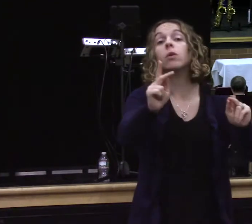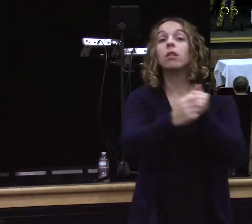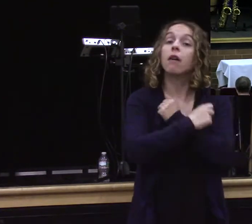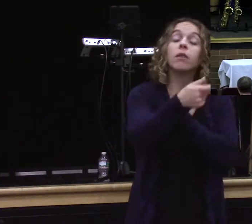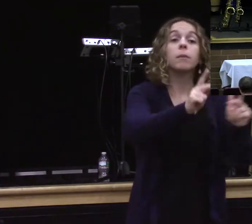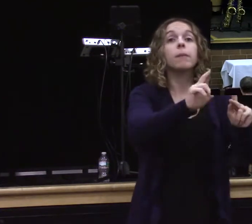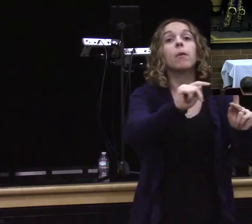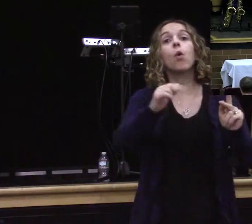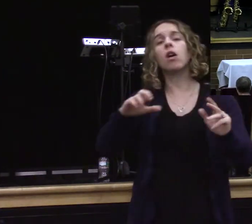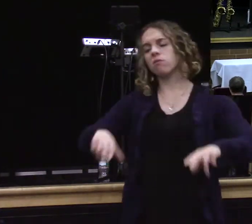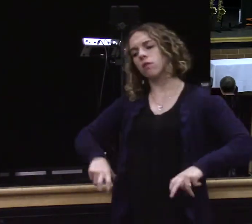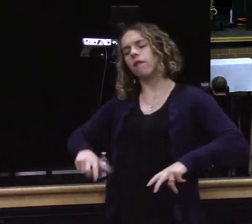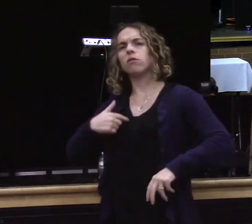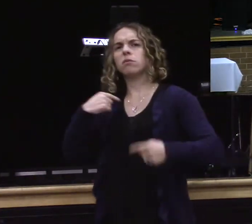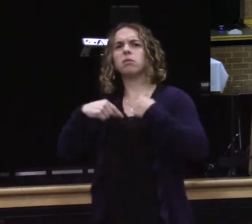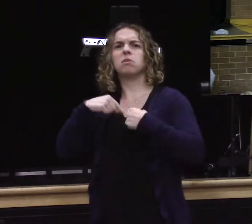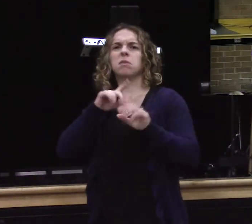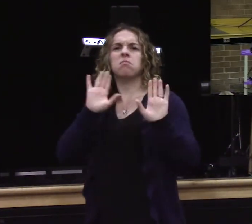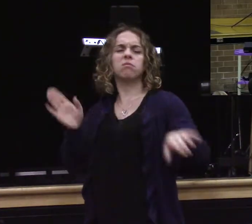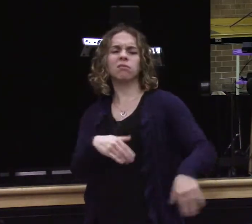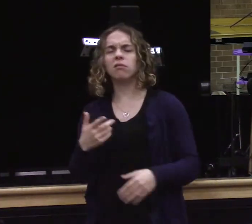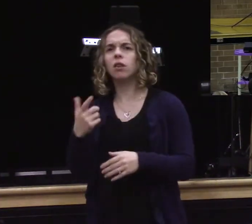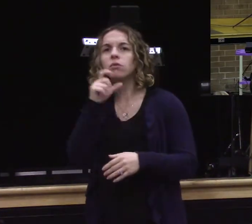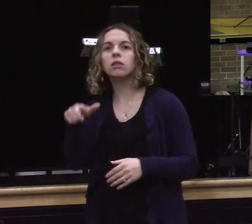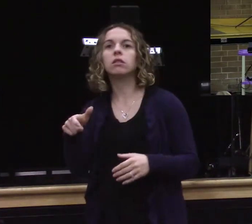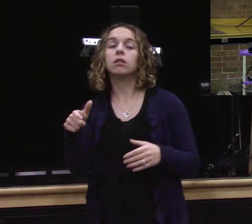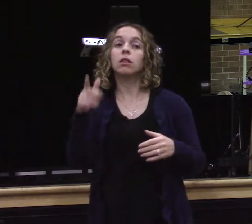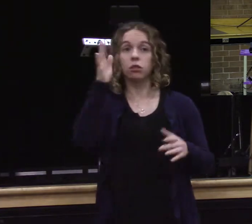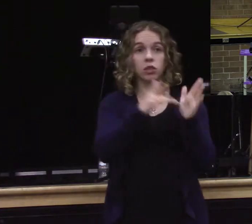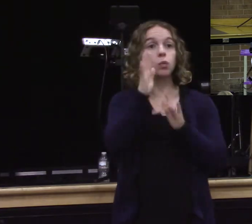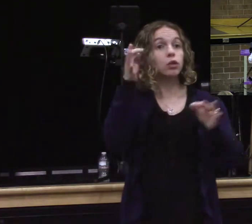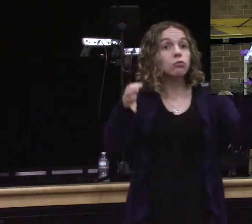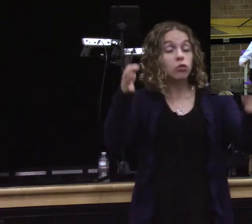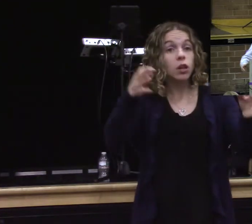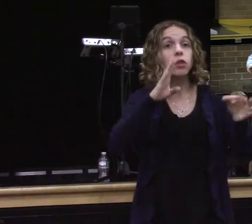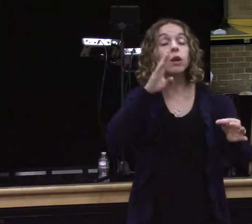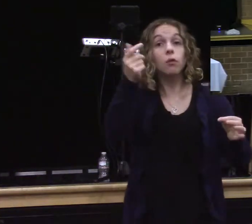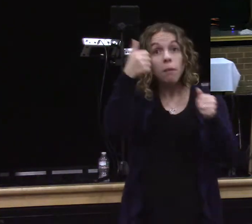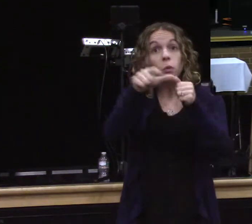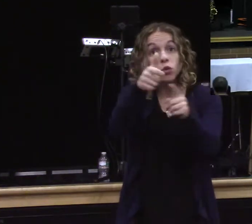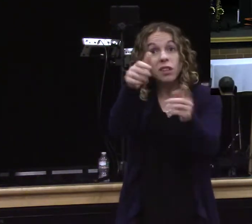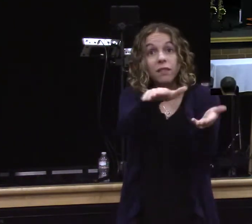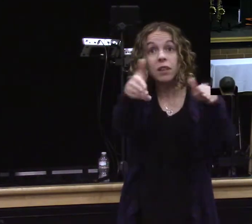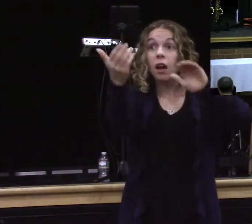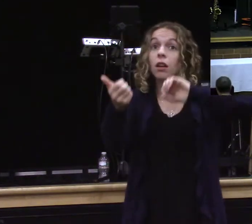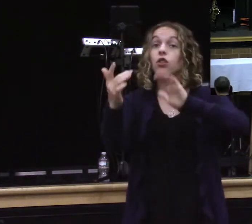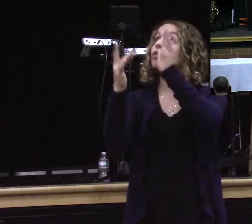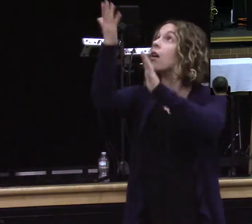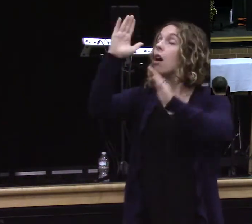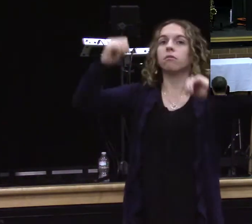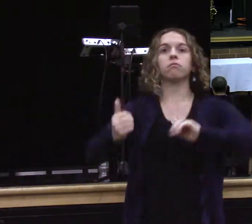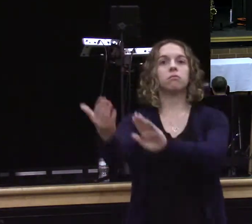a throne. And on that throne is going to be a mighty God. Hallelujah. A mighty, mighty big God. Hallelujah. And on that day. You're not going to be there with any